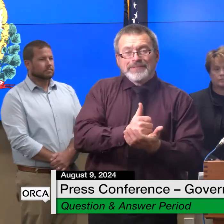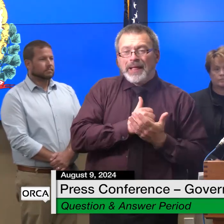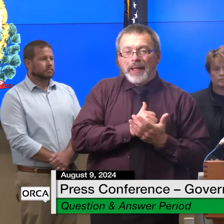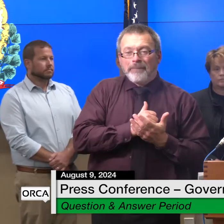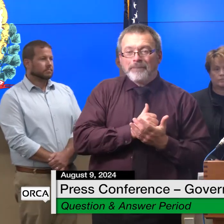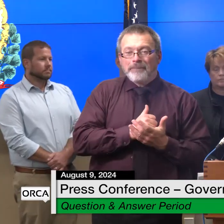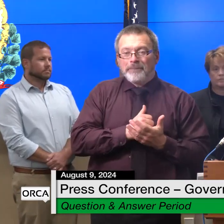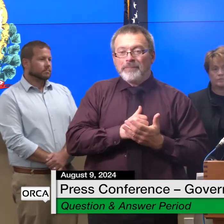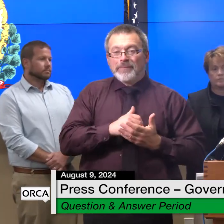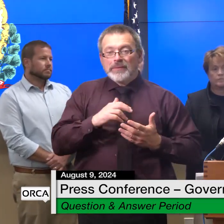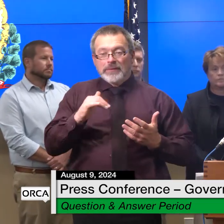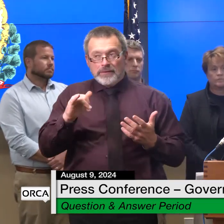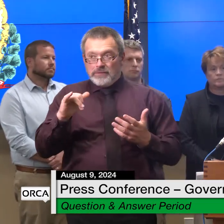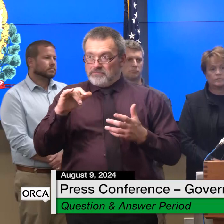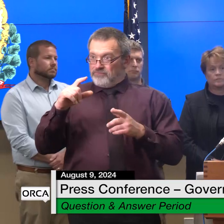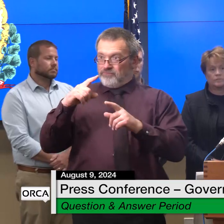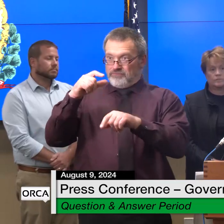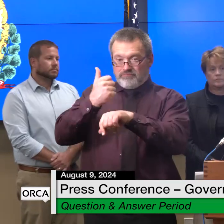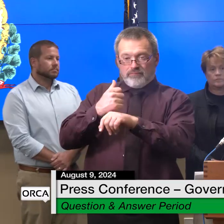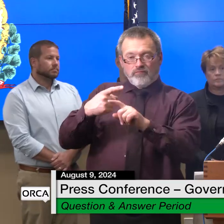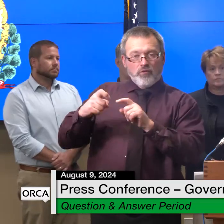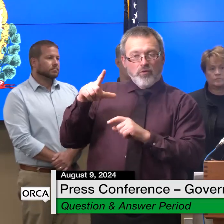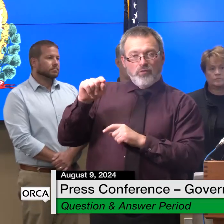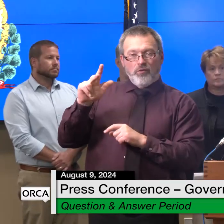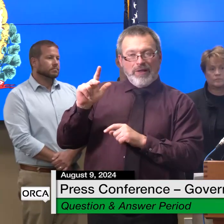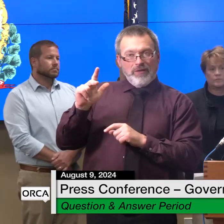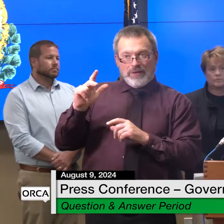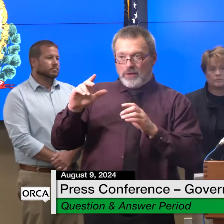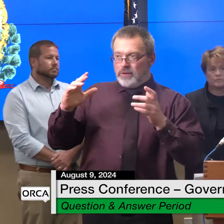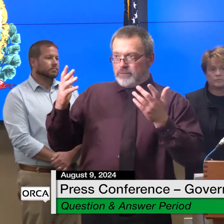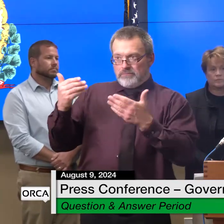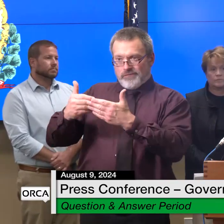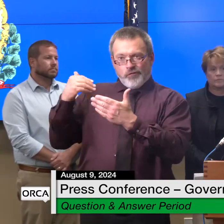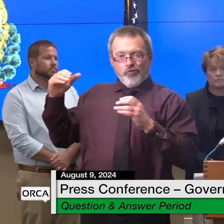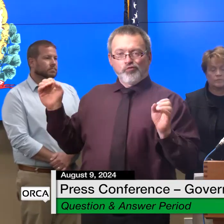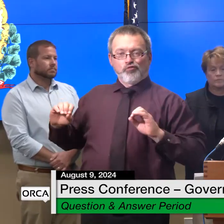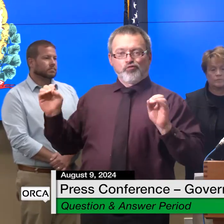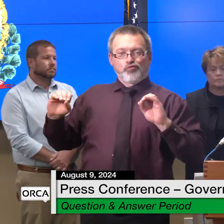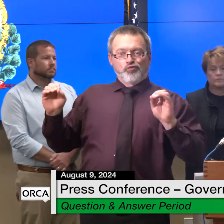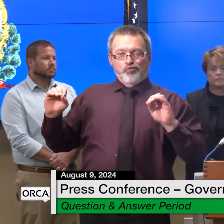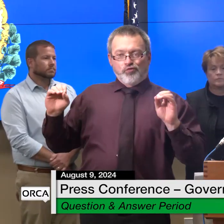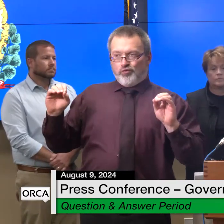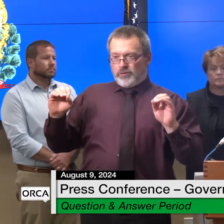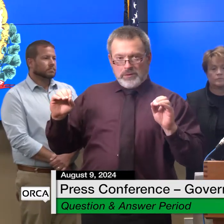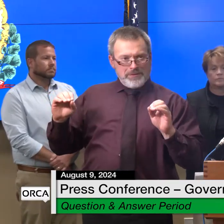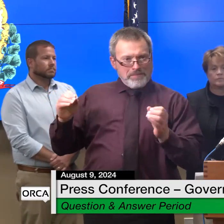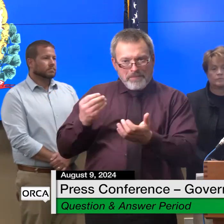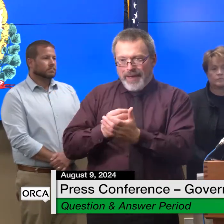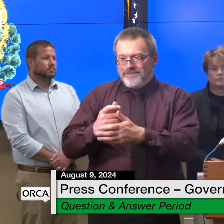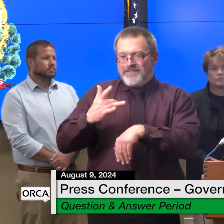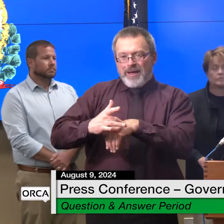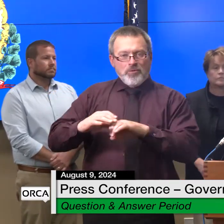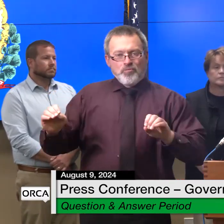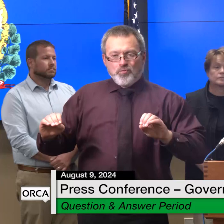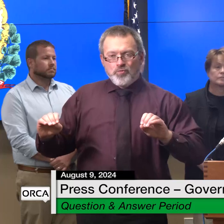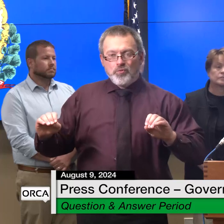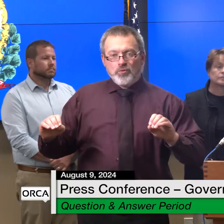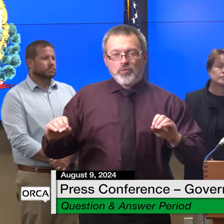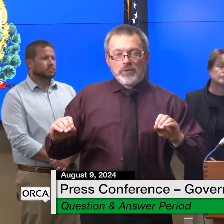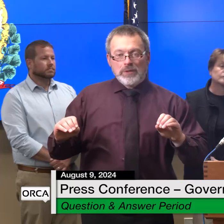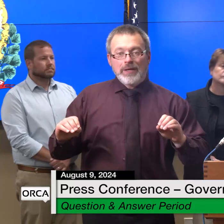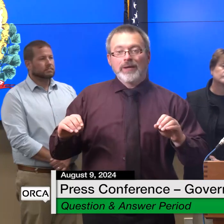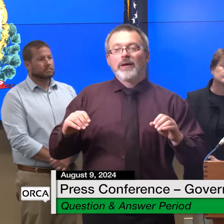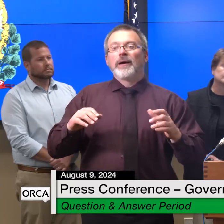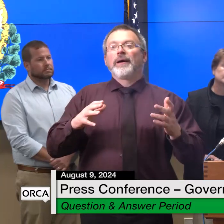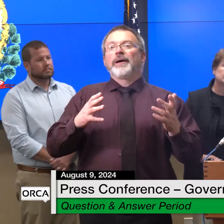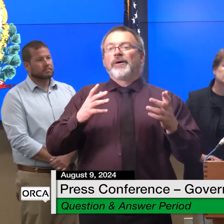that were that that were not helped because um the funds ran out as well as people came in too late like after the program